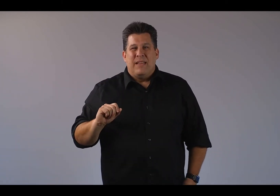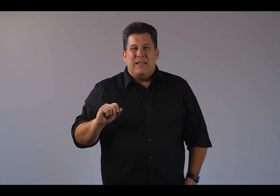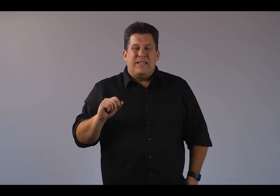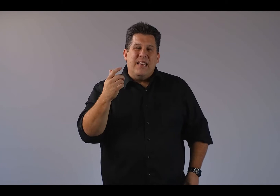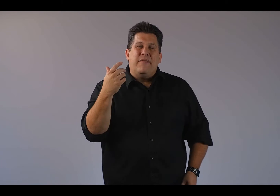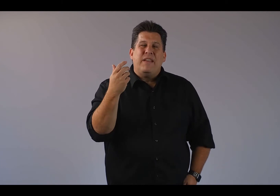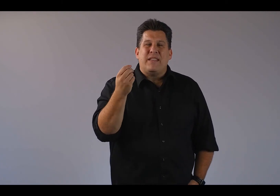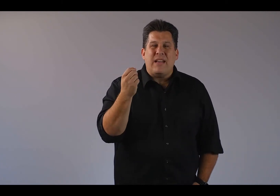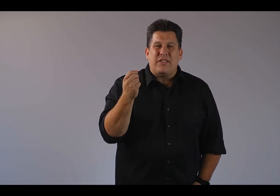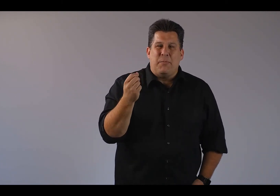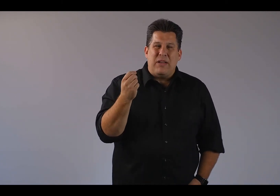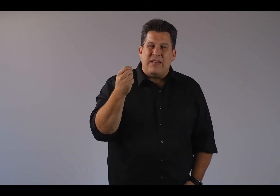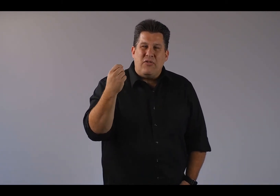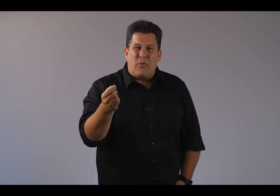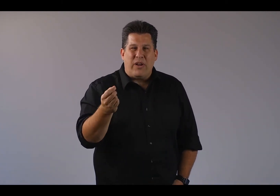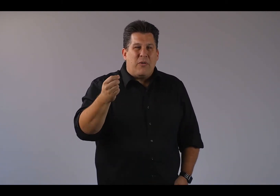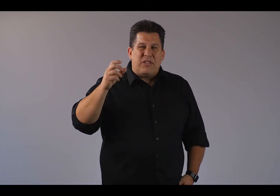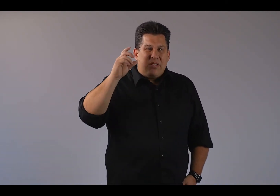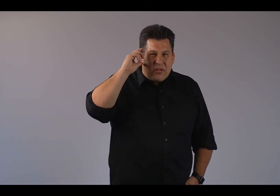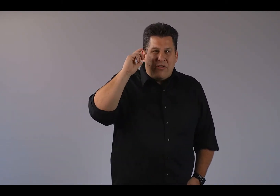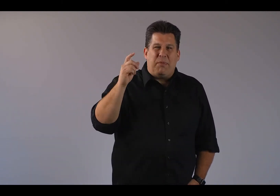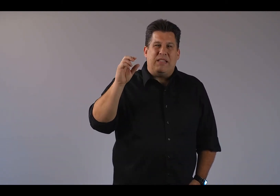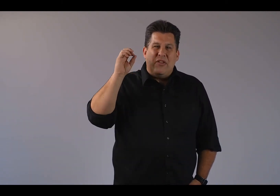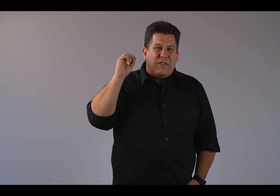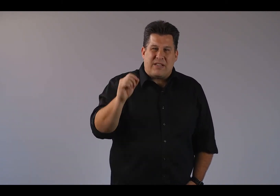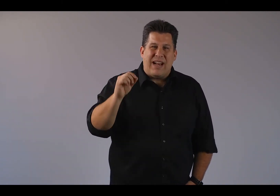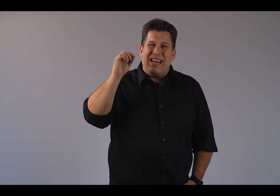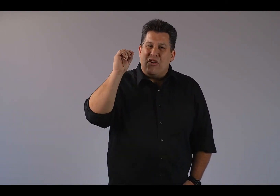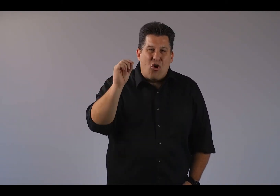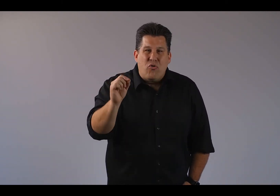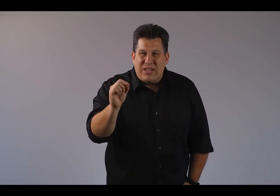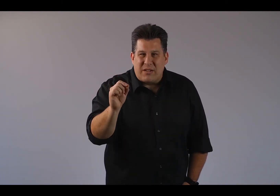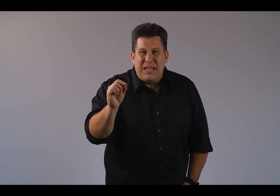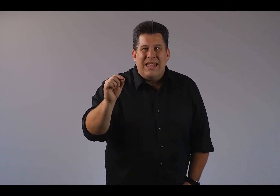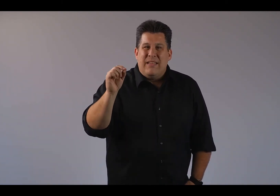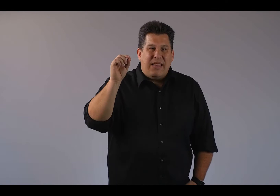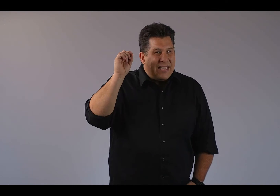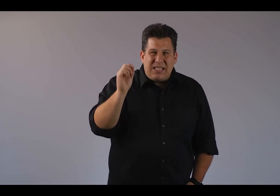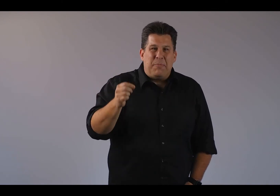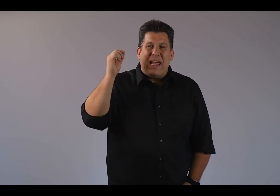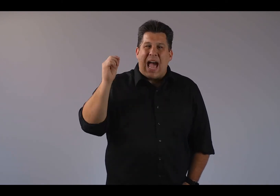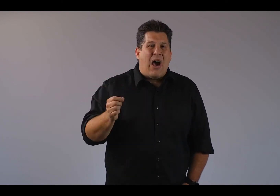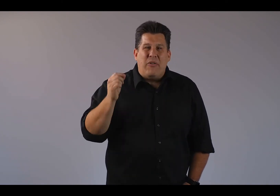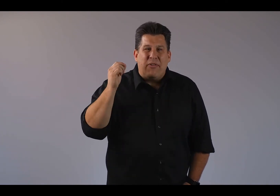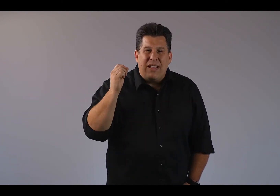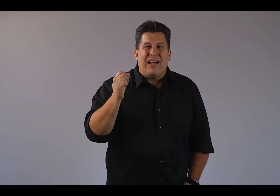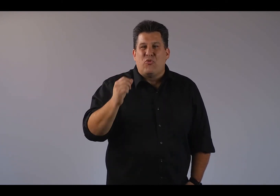See, Nineveh is not just the place that you don't want to go. It's also the place that you've decided in your own wisdom that that's simply out of God's